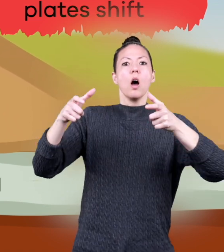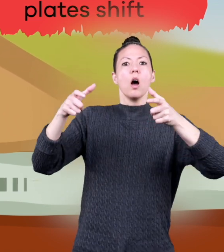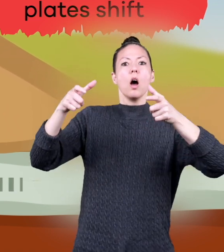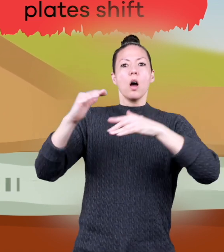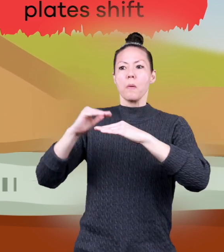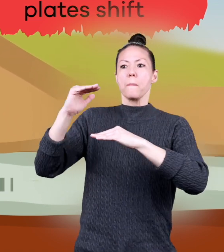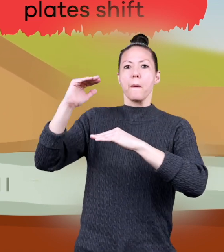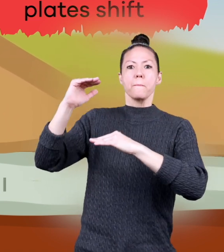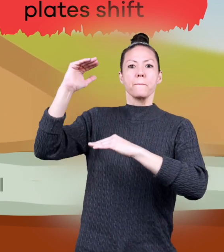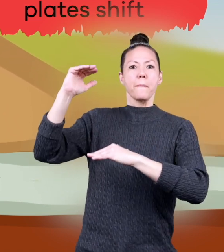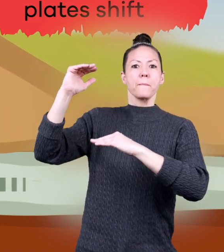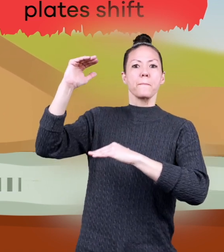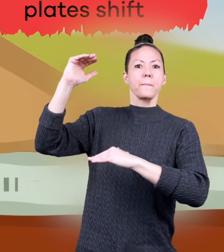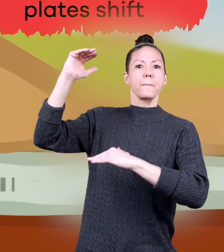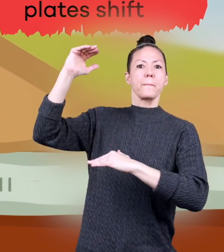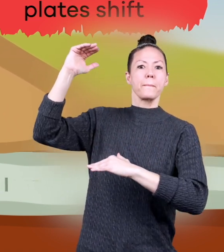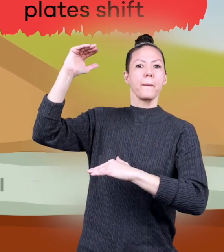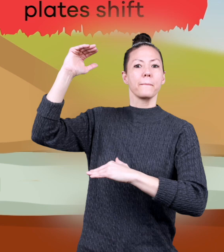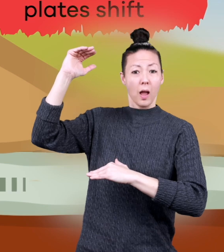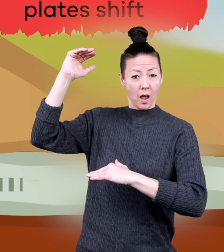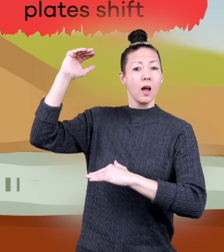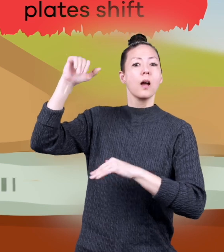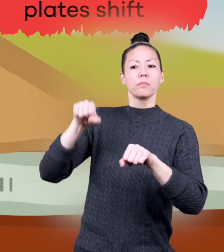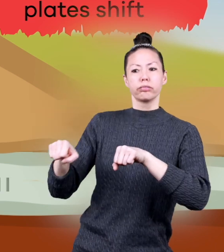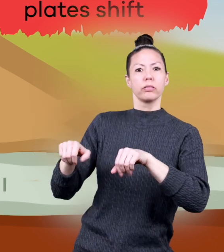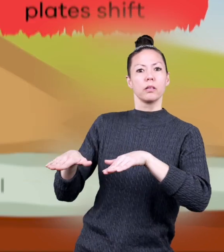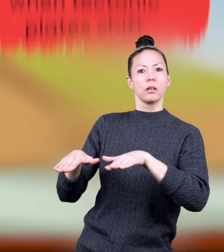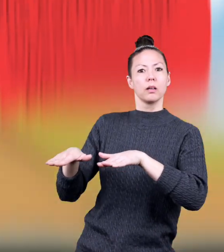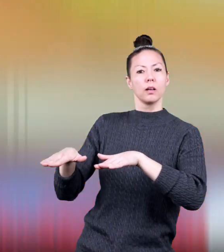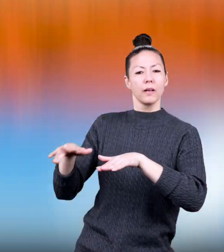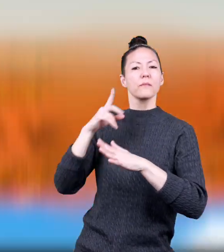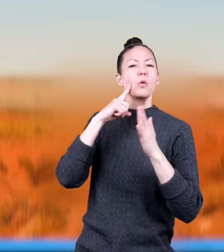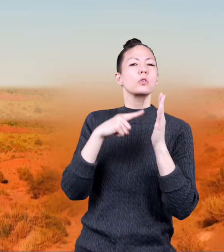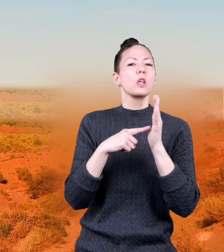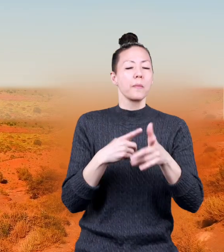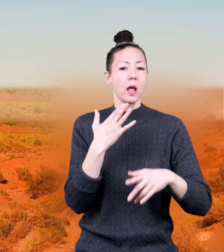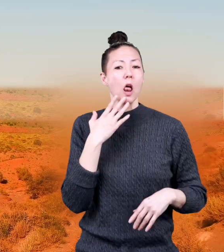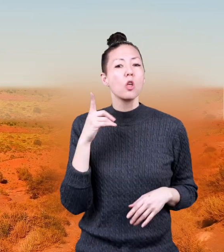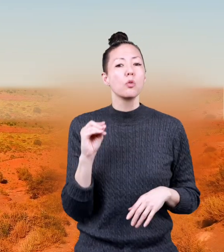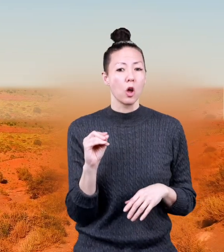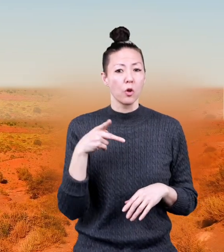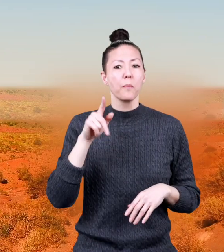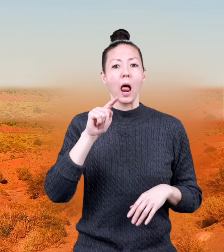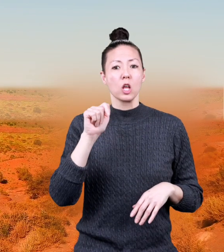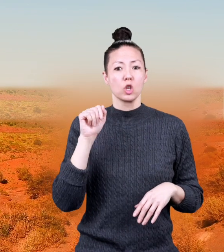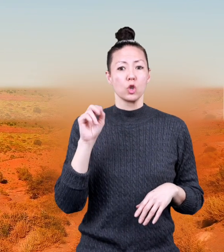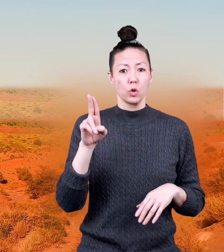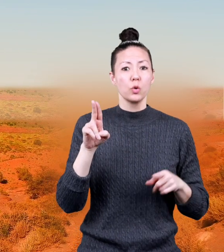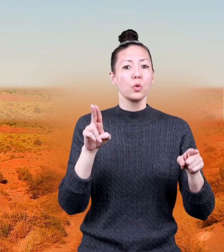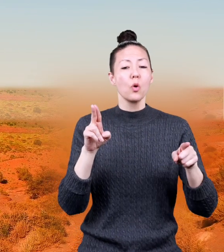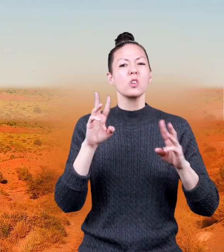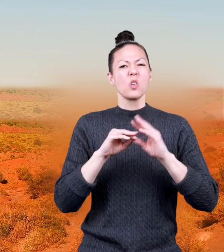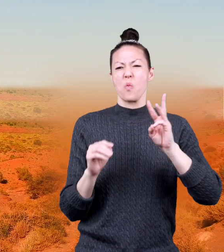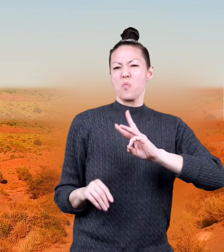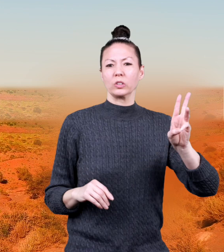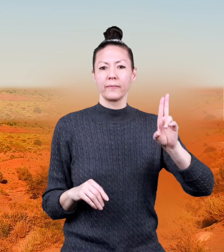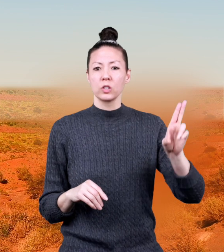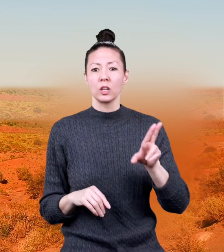that these landforms can continue to grow. For example, the Colorado Plateau in the western United